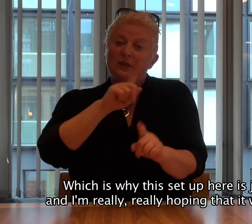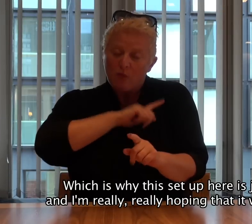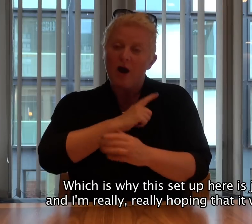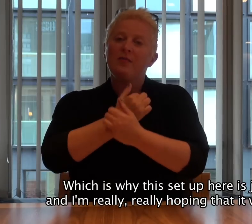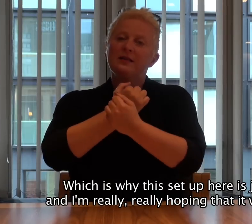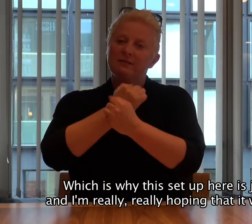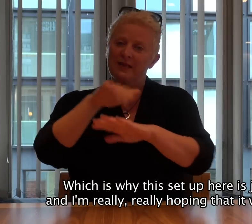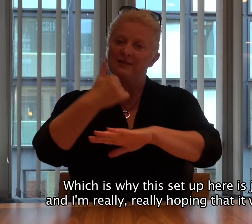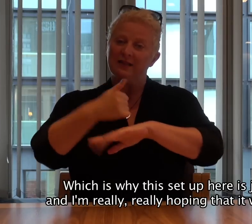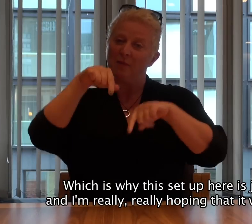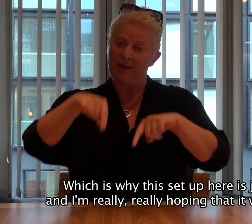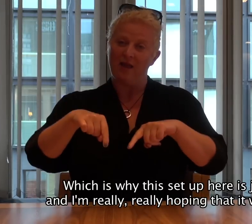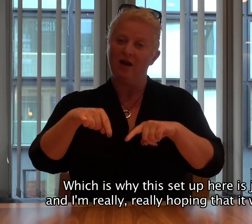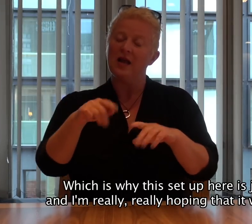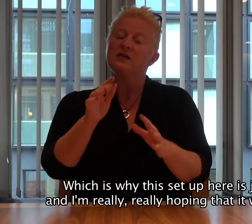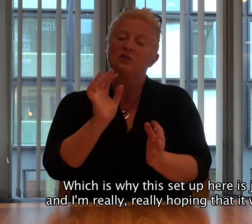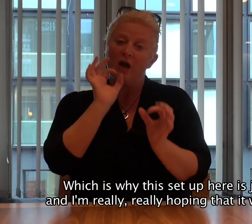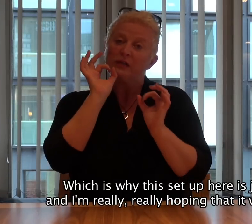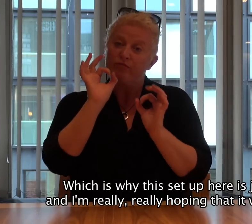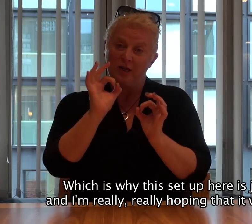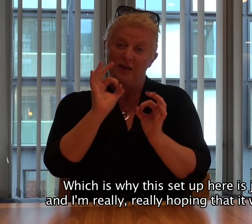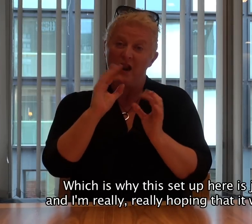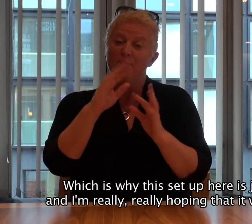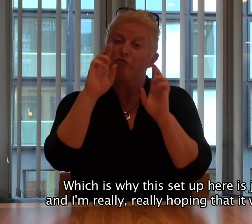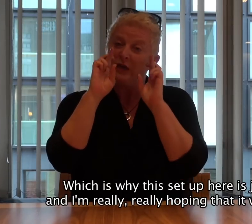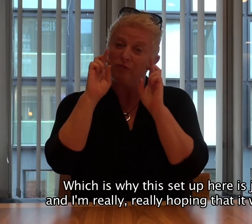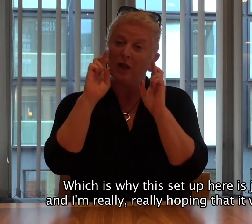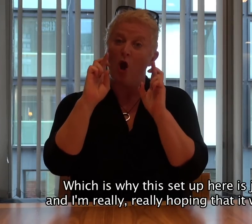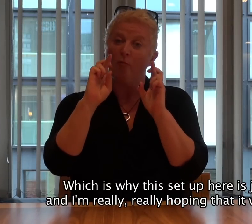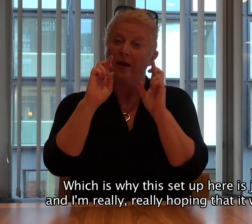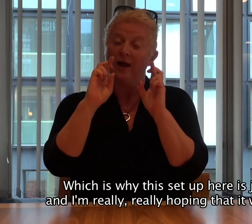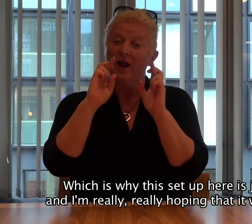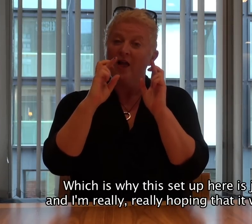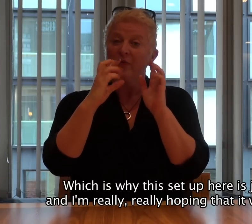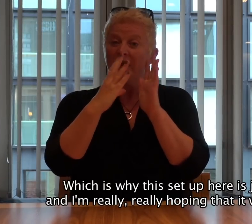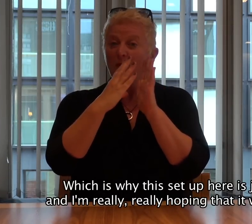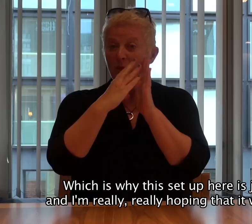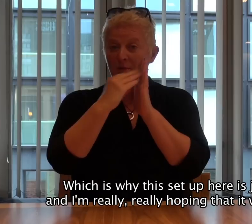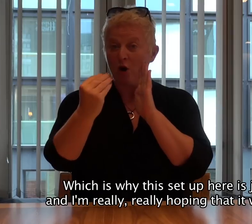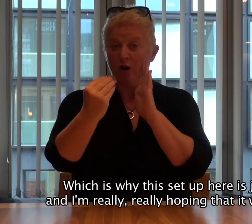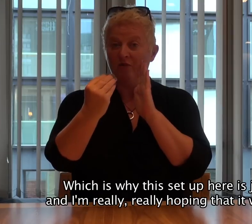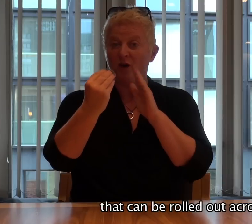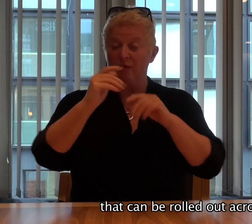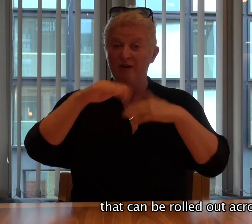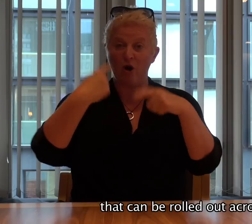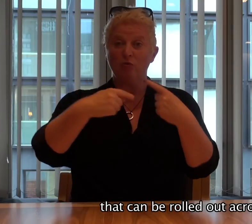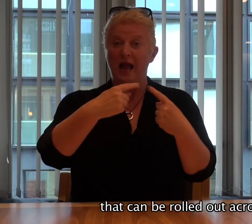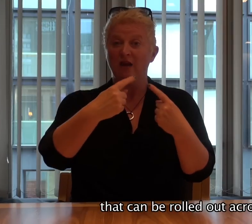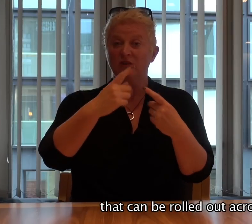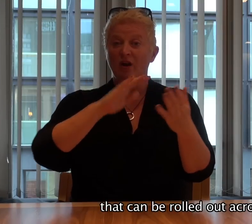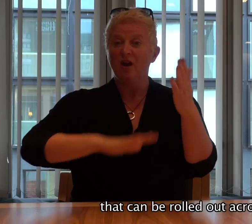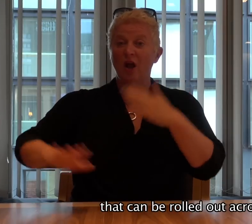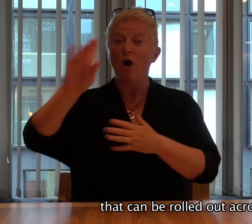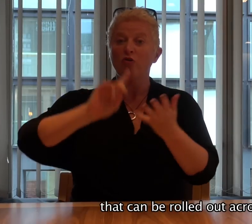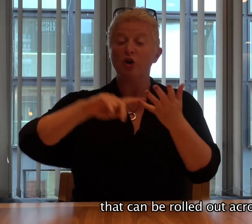which is why this setup here is just brilliant. And I'm really, really hoping that it will be a model that will be rolled